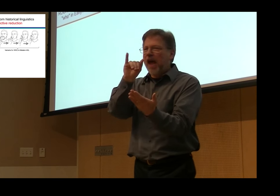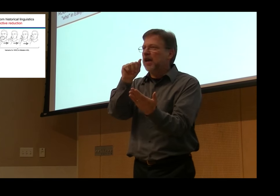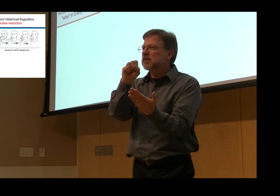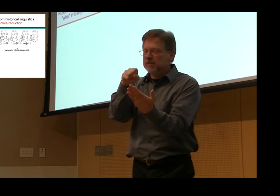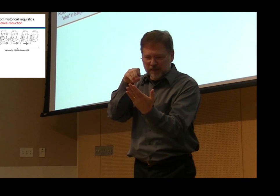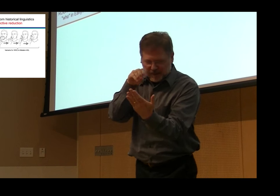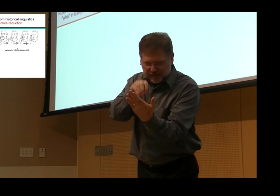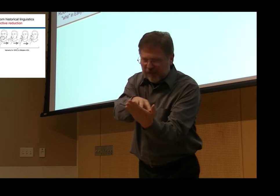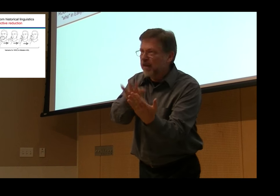translation bias.